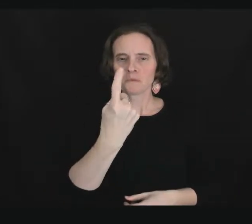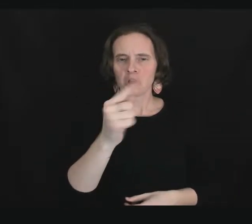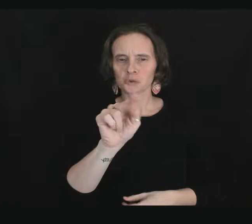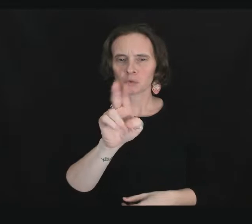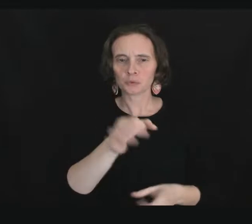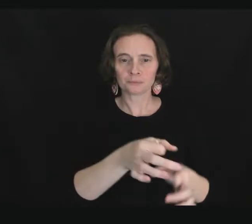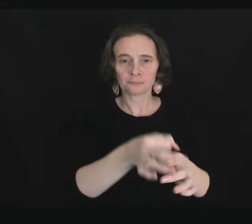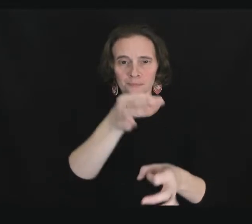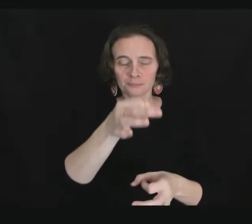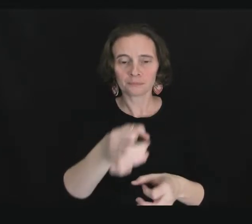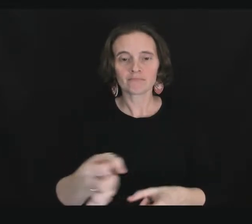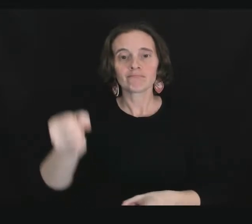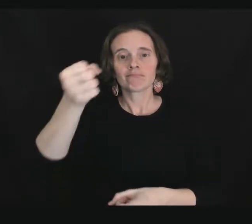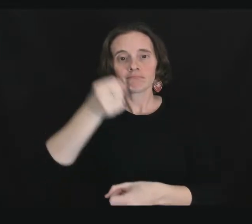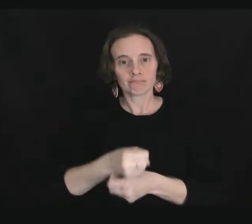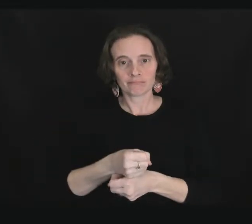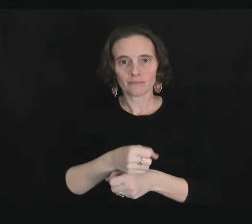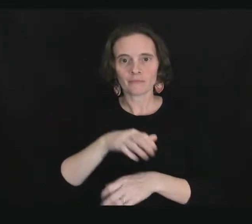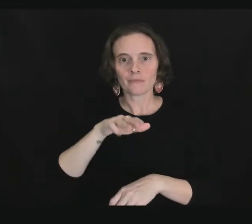and two test strips.